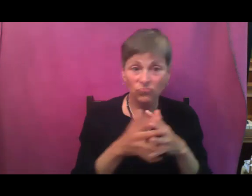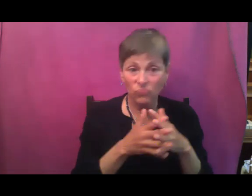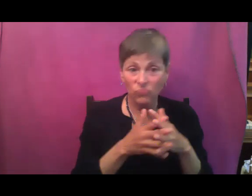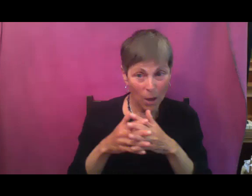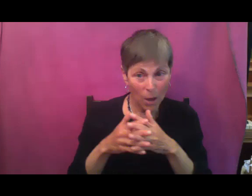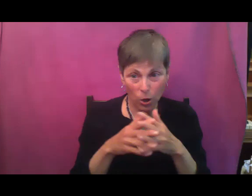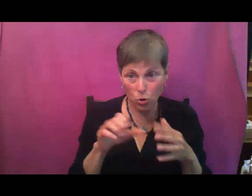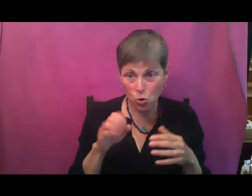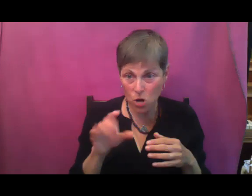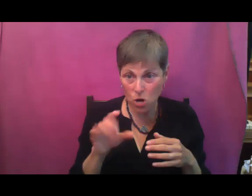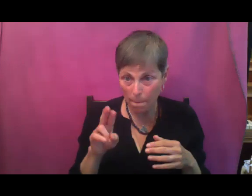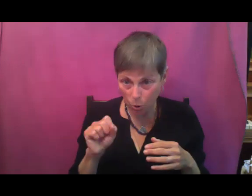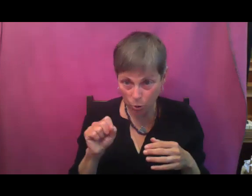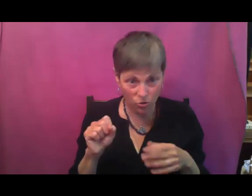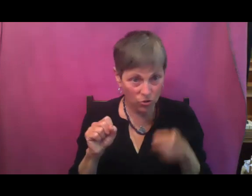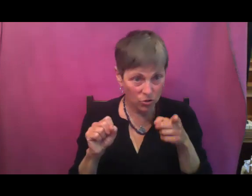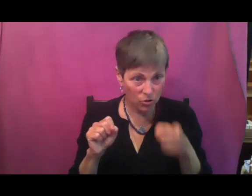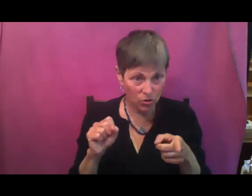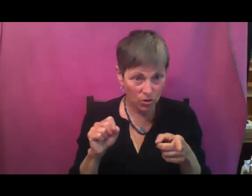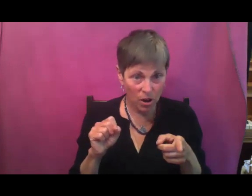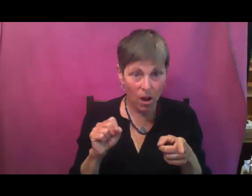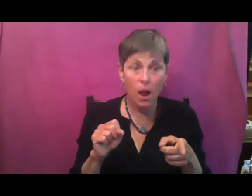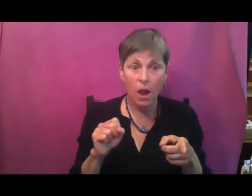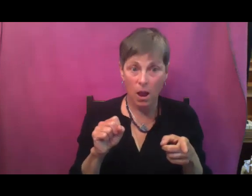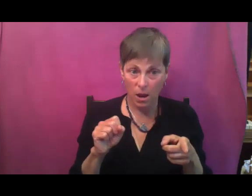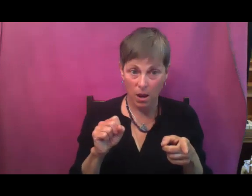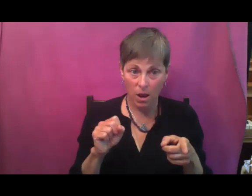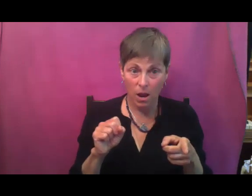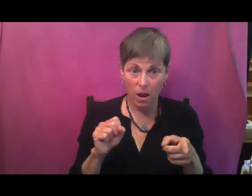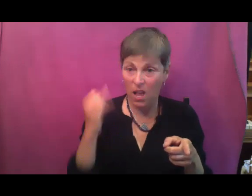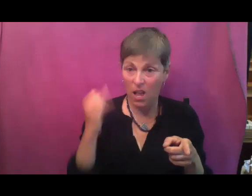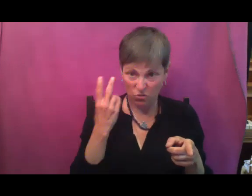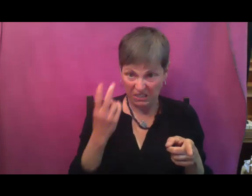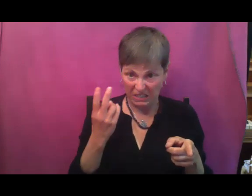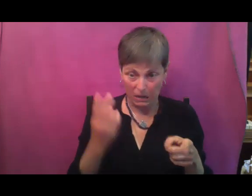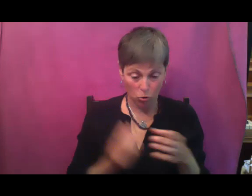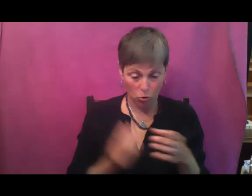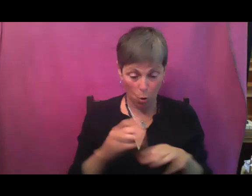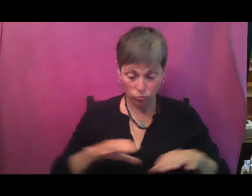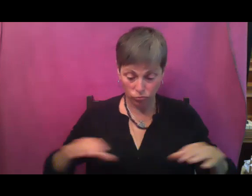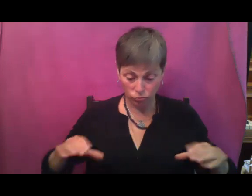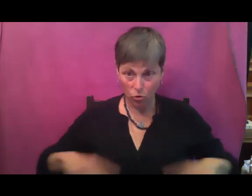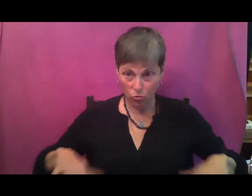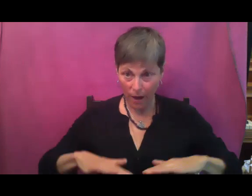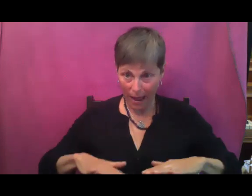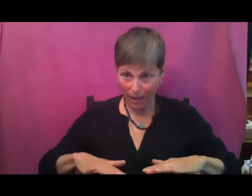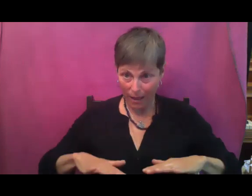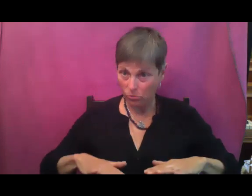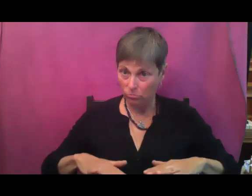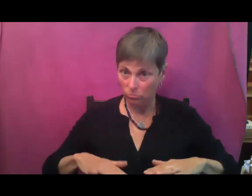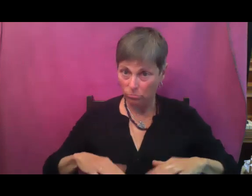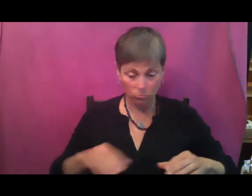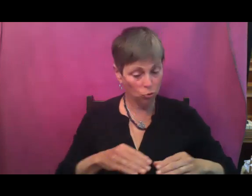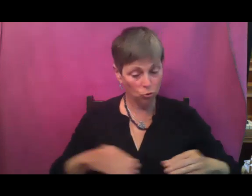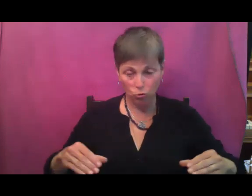cucumber would look this, this grew on the ground. It's pretty much straight. If it grew vertically, it would grow perfectly